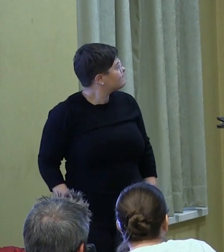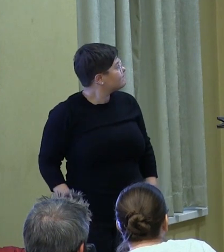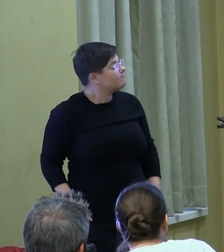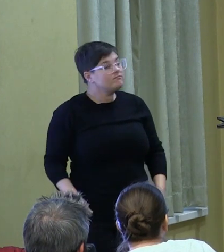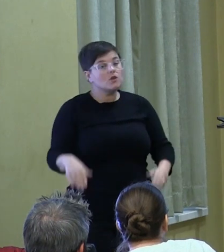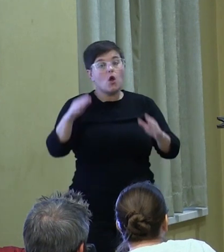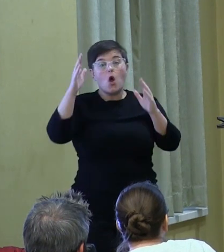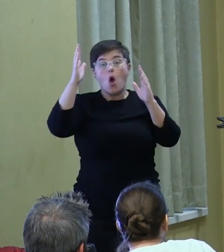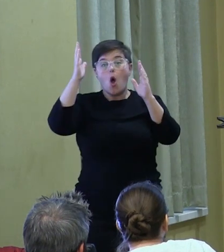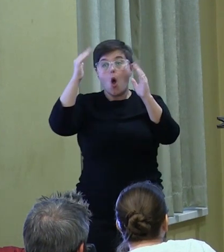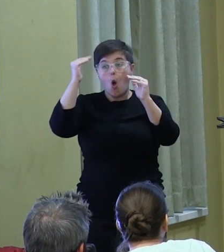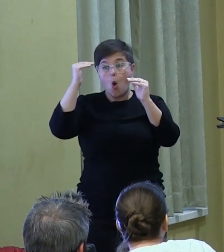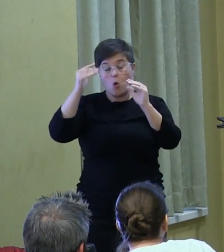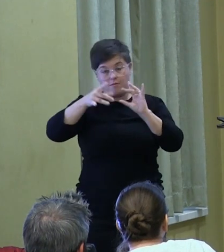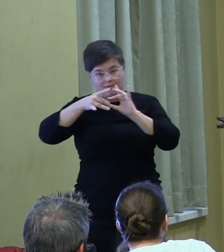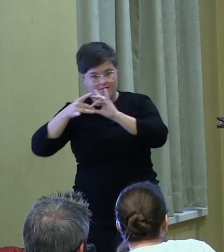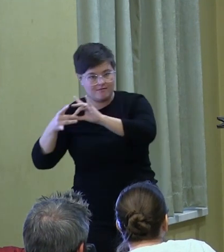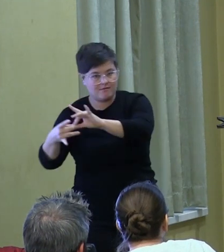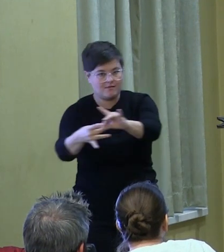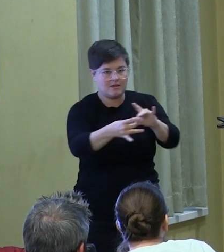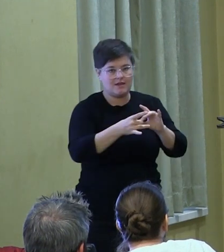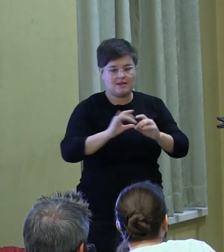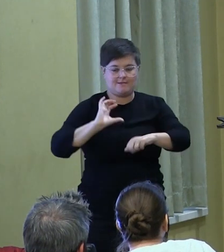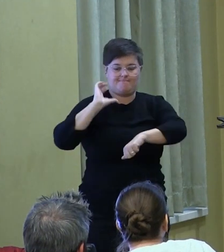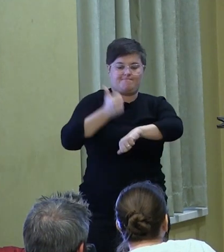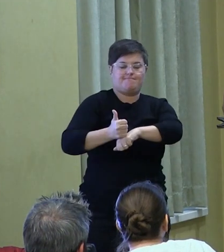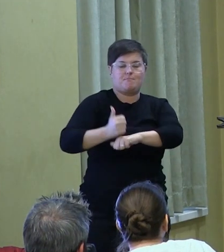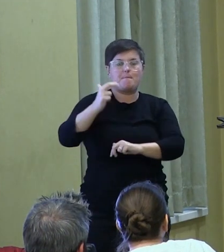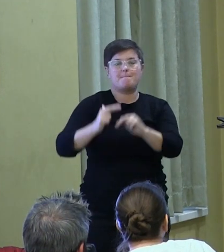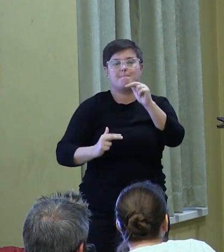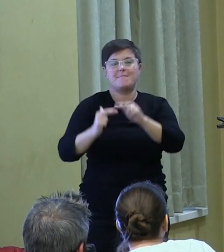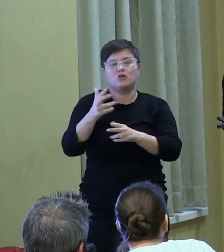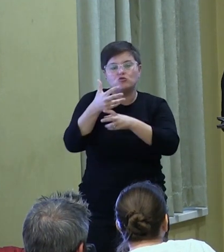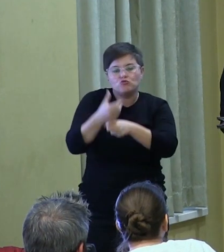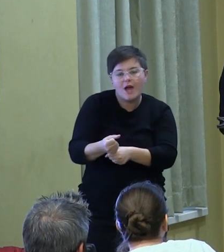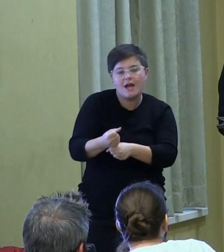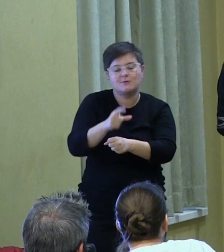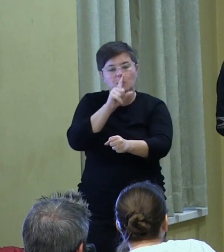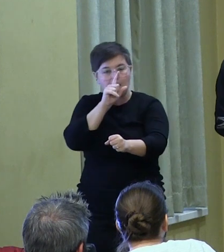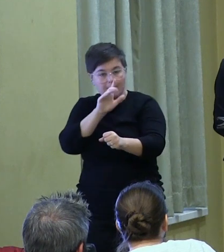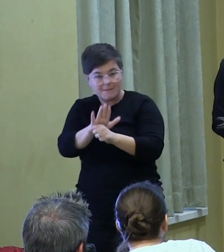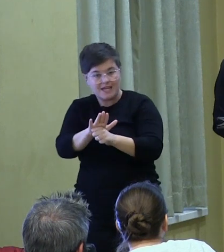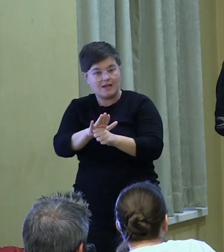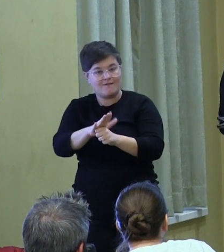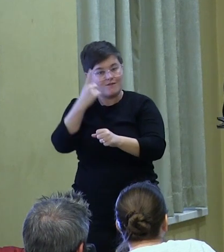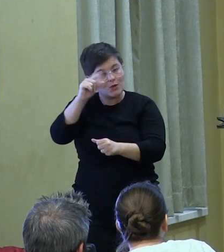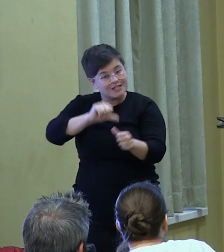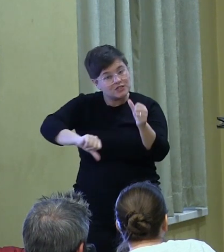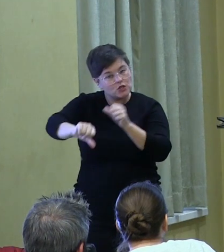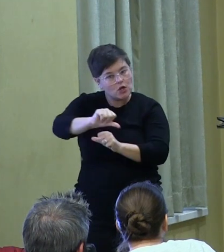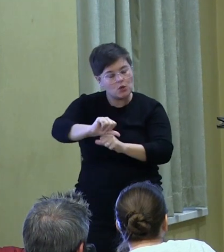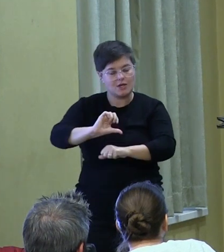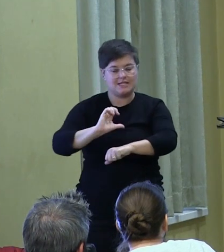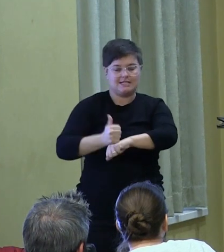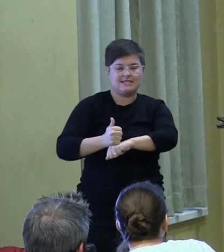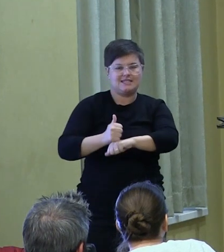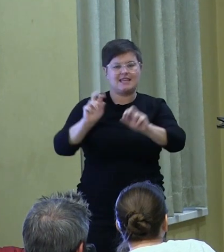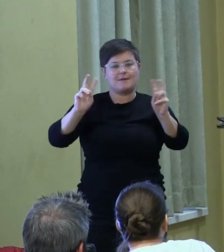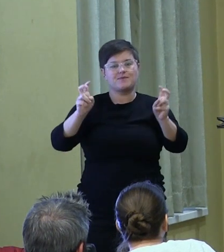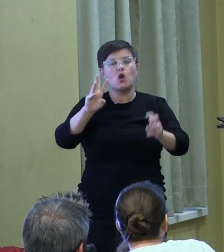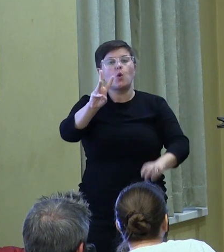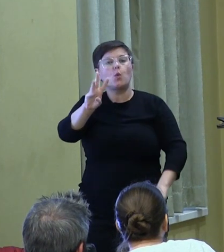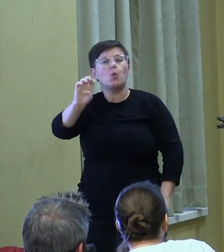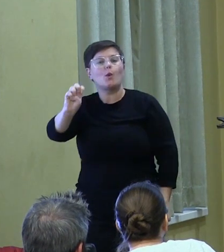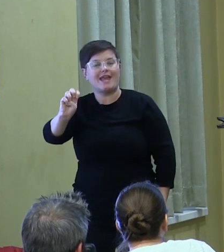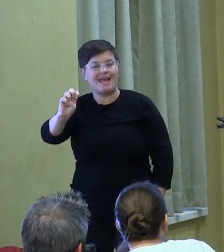Hoping together can help people build trust, to build commitment to each other. It's this forming of the we, this